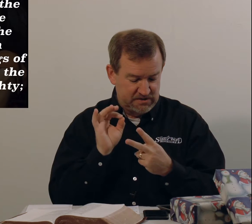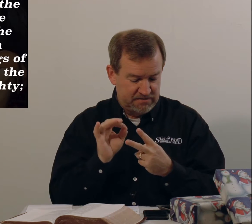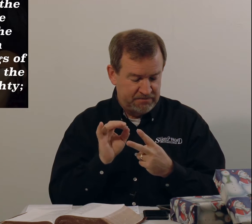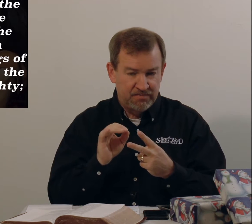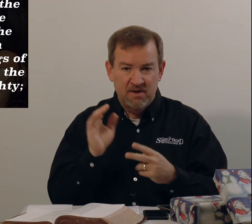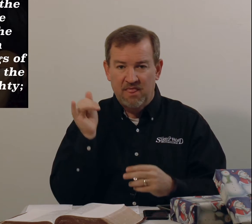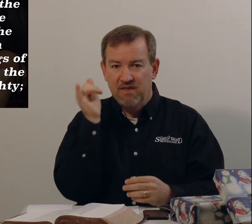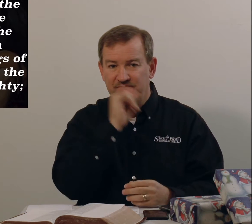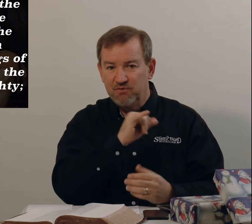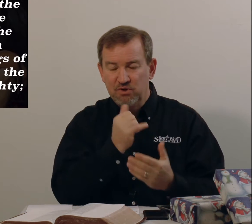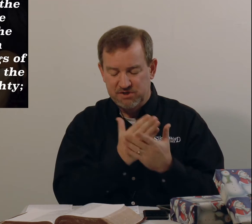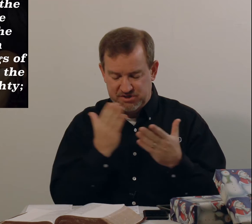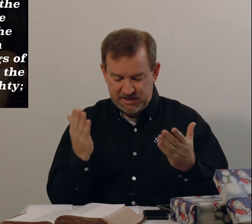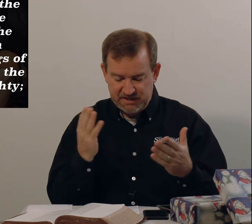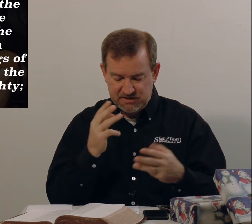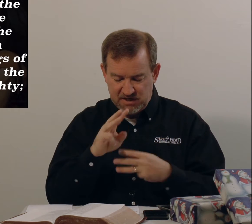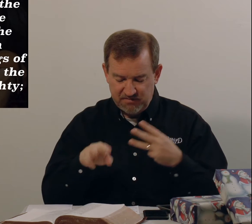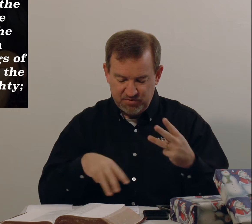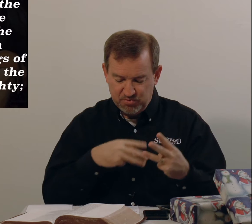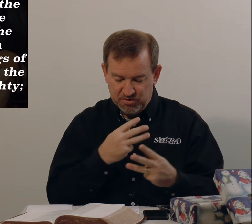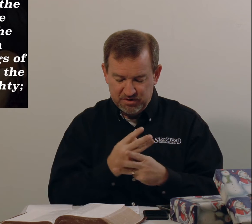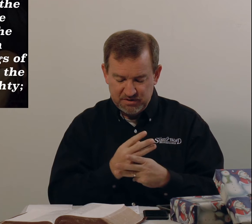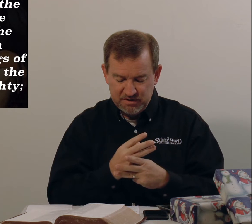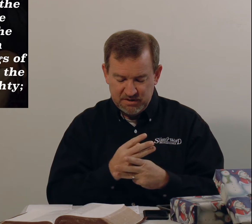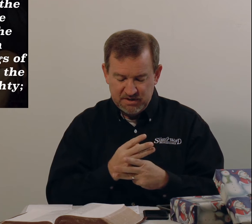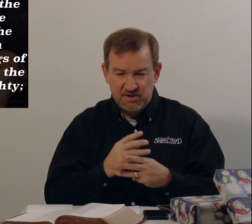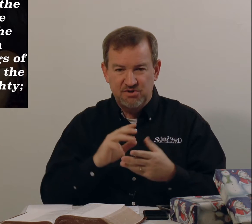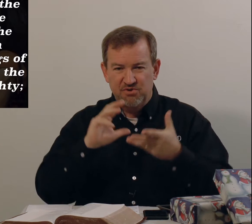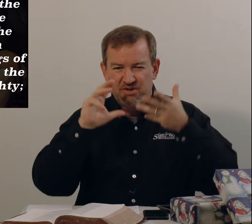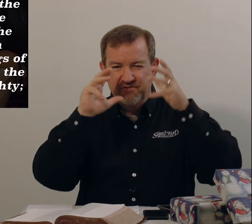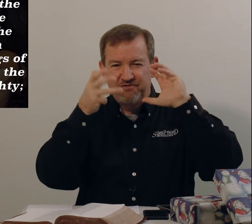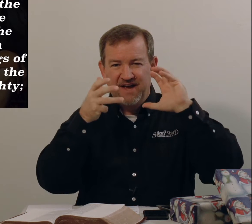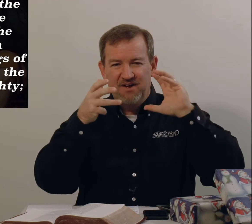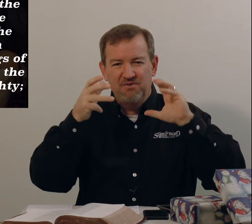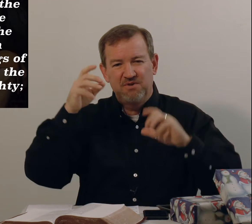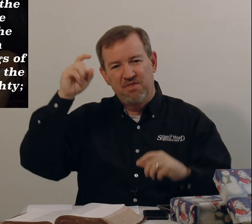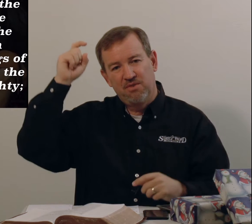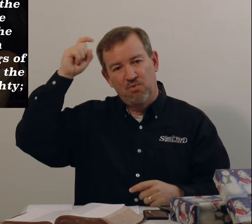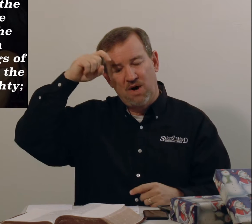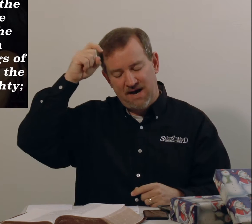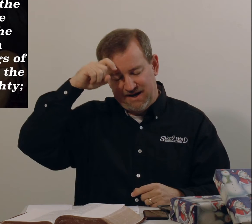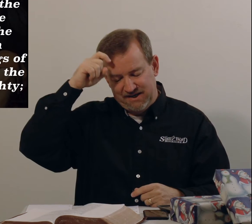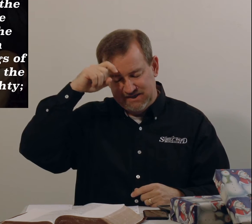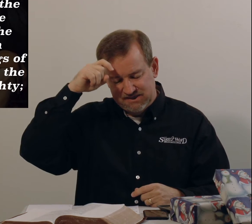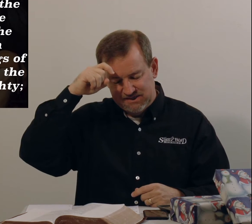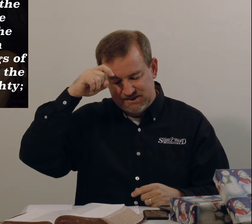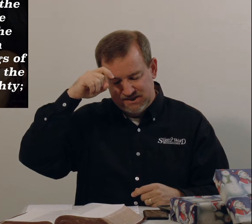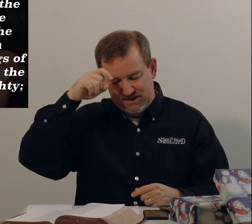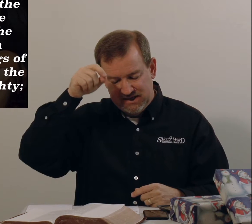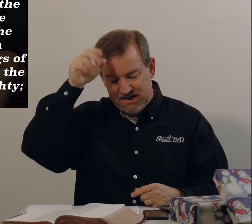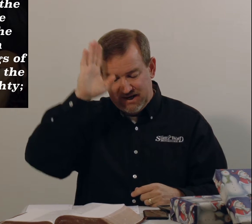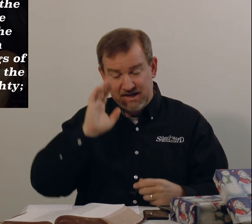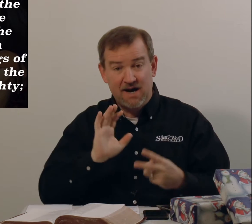the foolish things of the world to confound the wise. Do